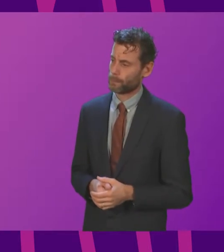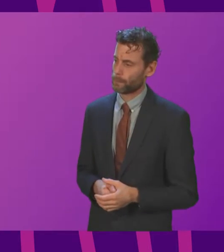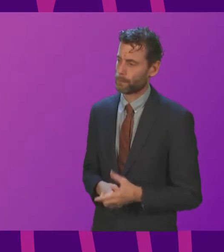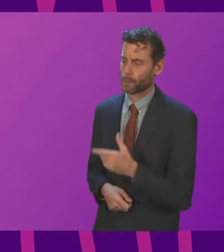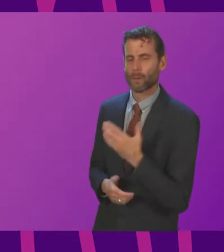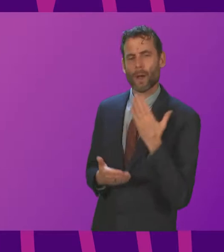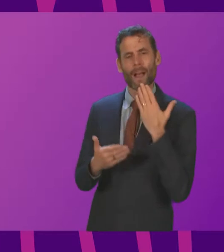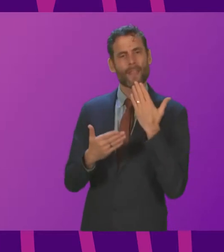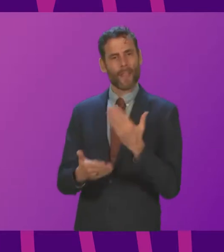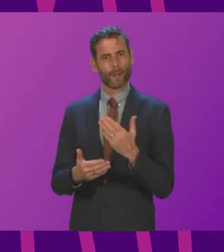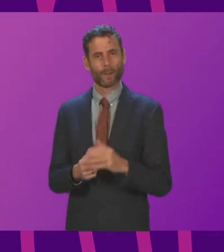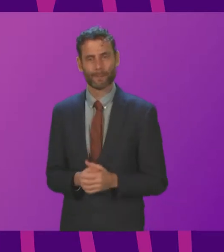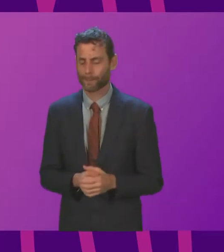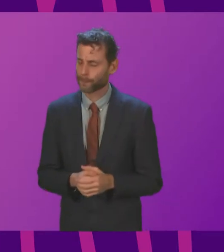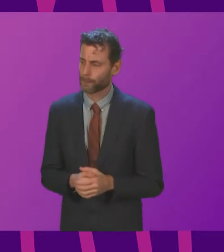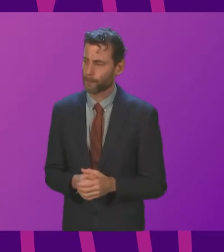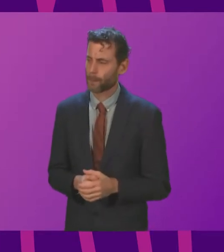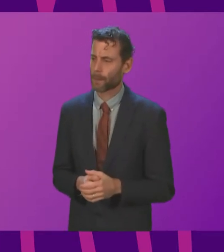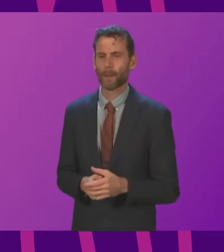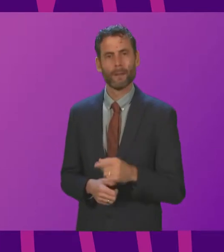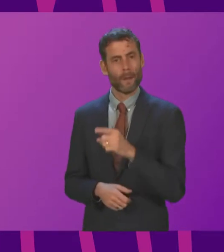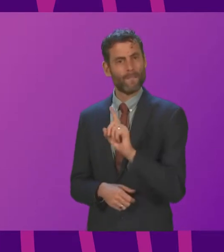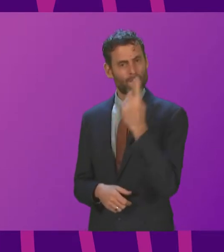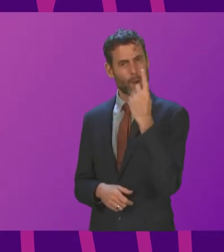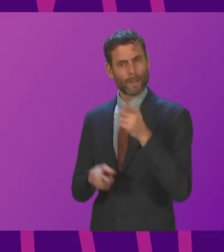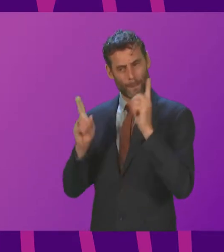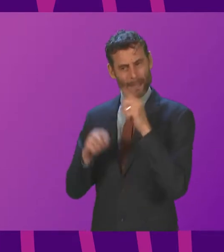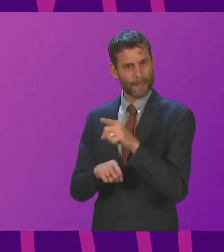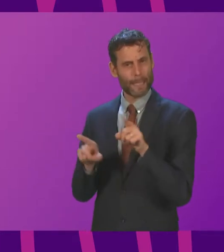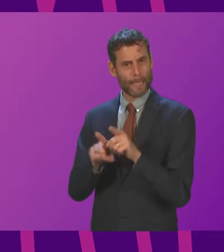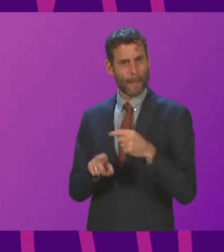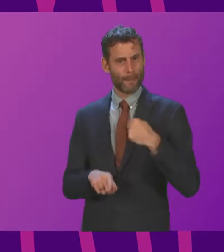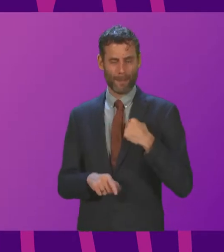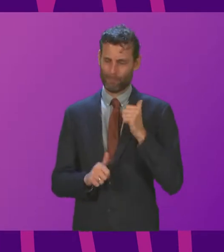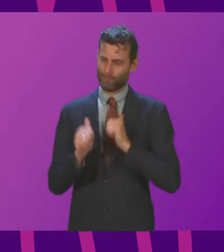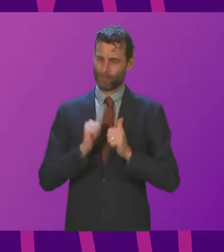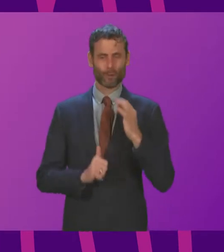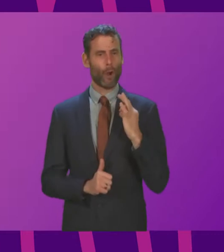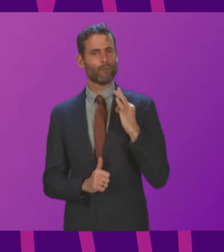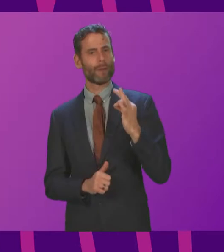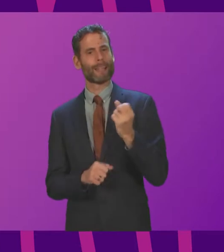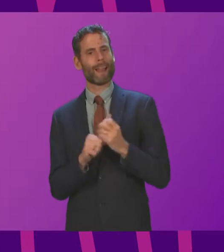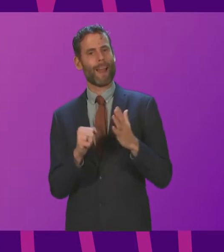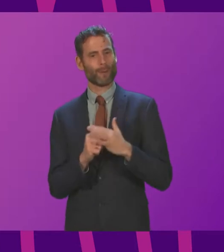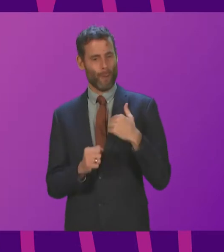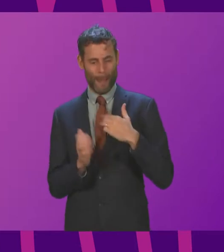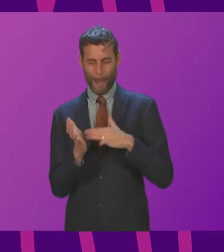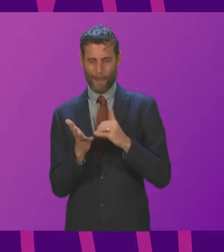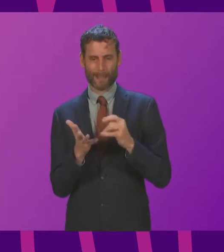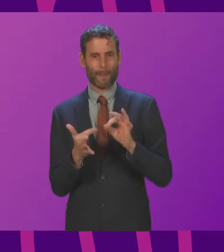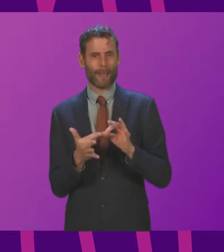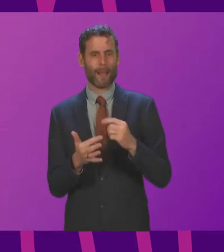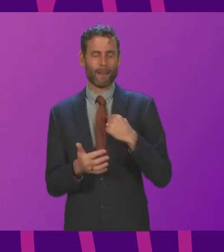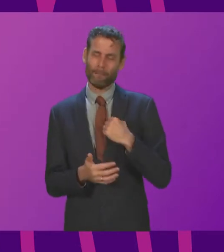Thank you. The First Minister like me has the privilege of representing Glasgow as an MSP. I'm